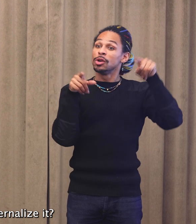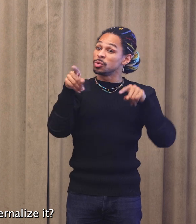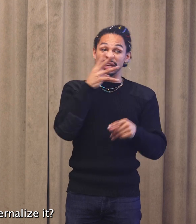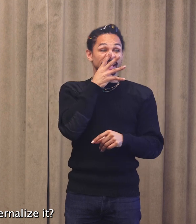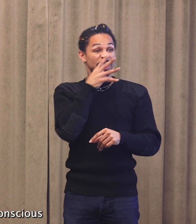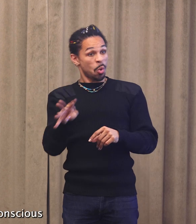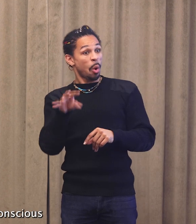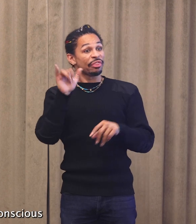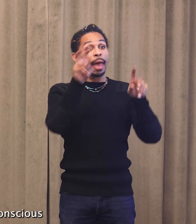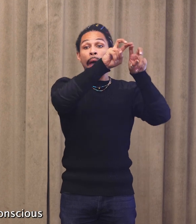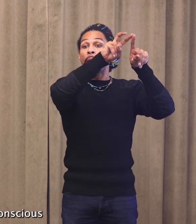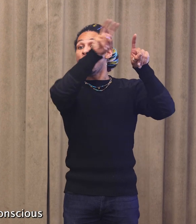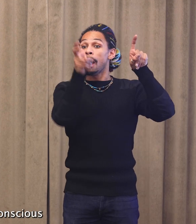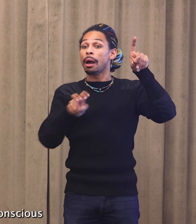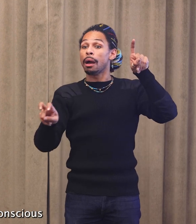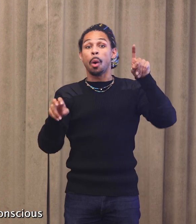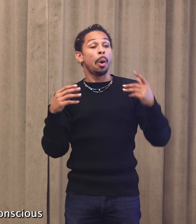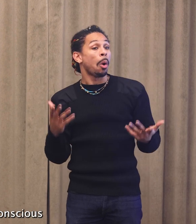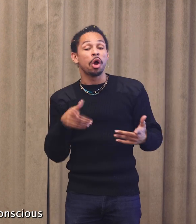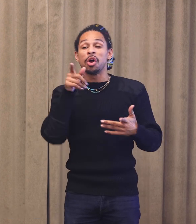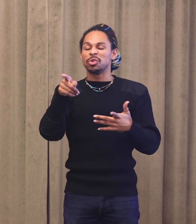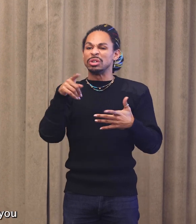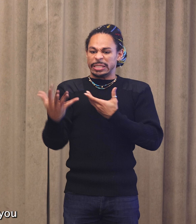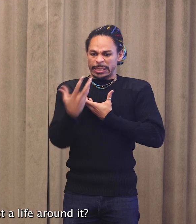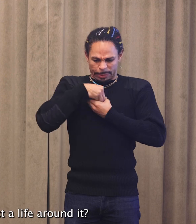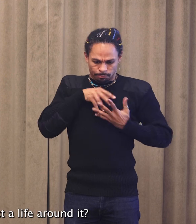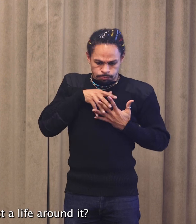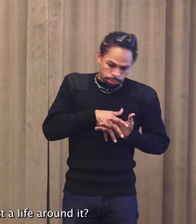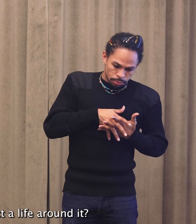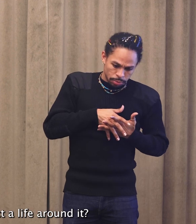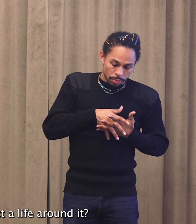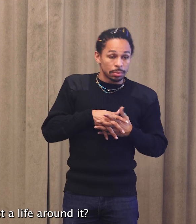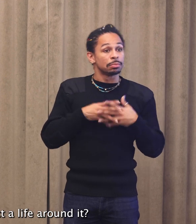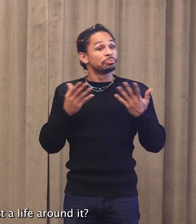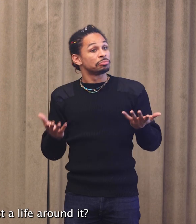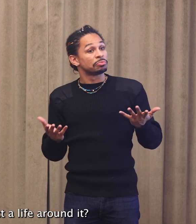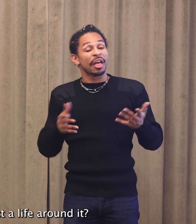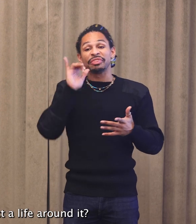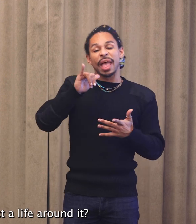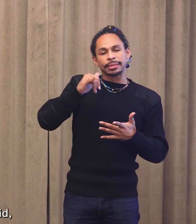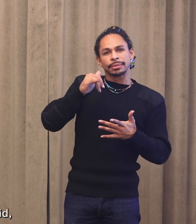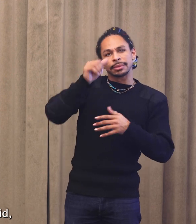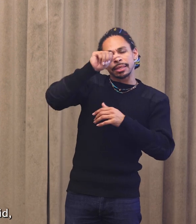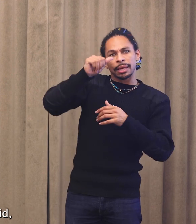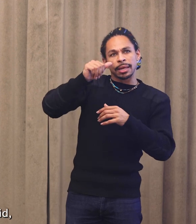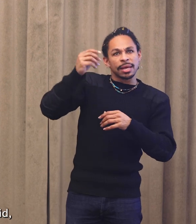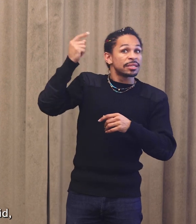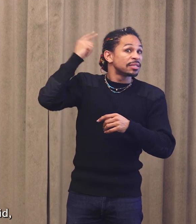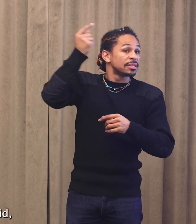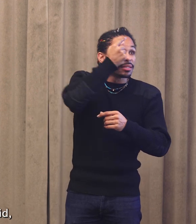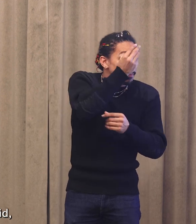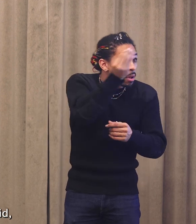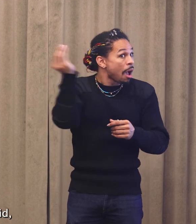Was it subconscious? Or did you consciously construct a life around it as I did?